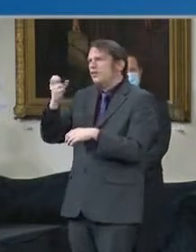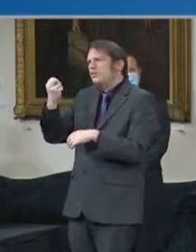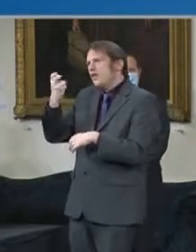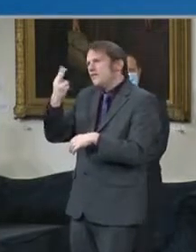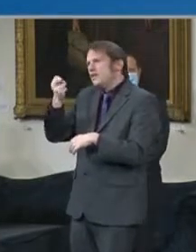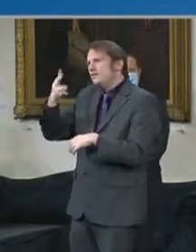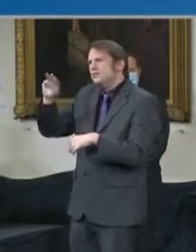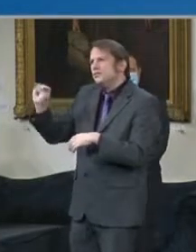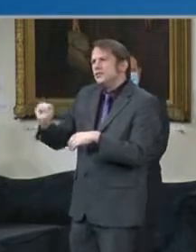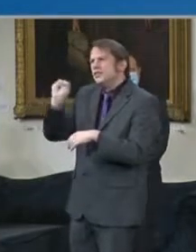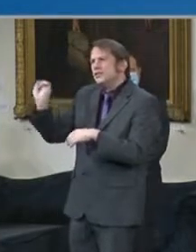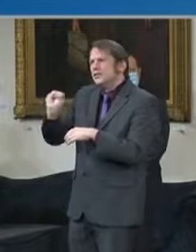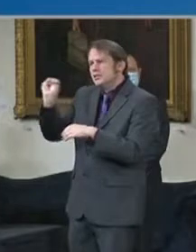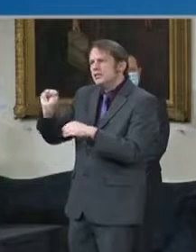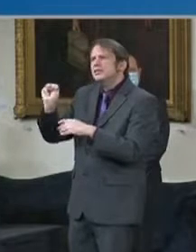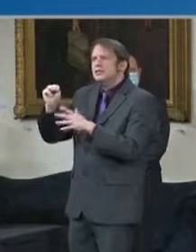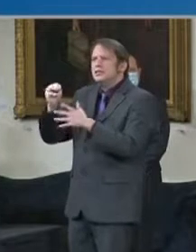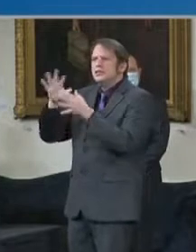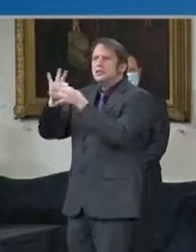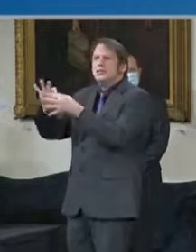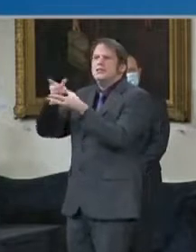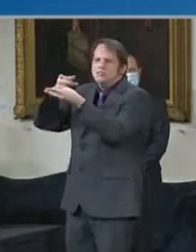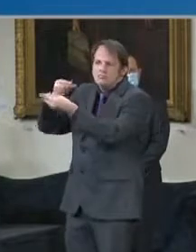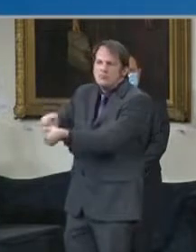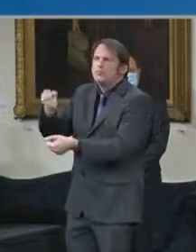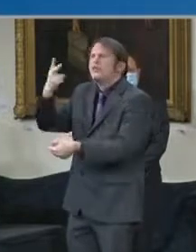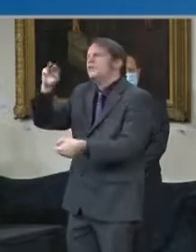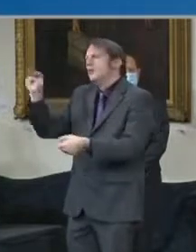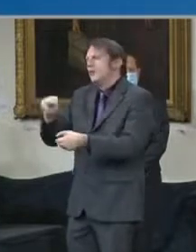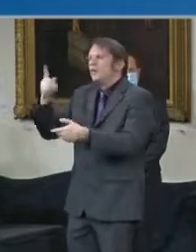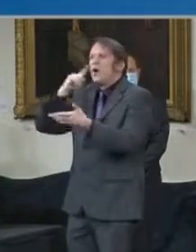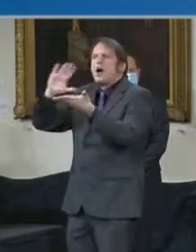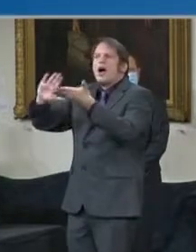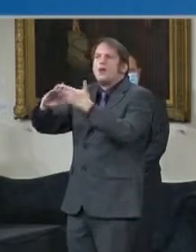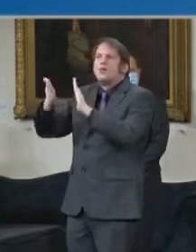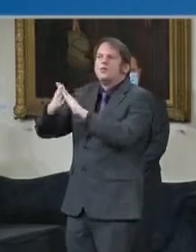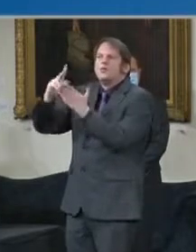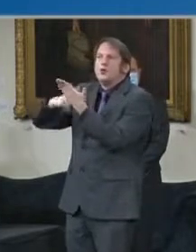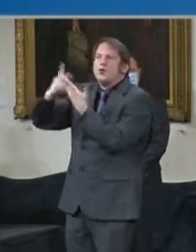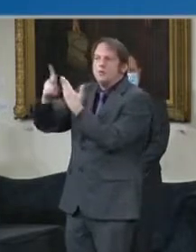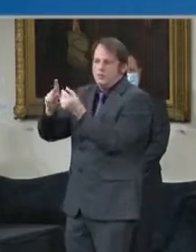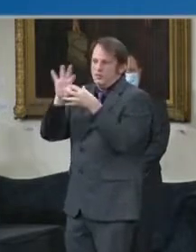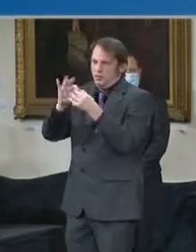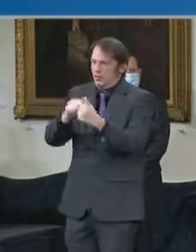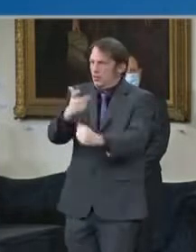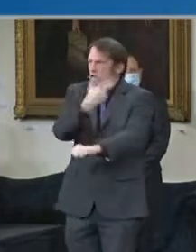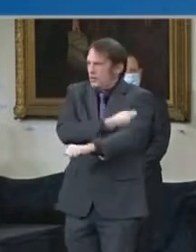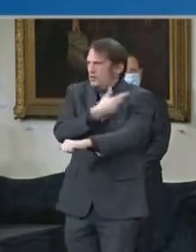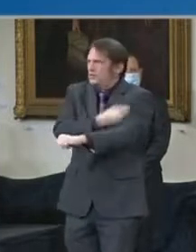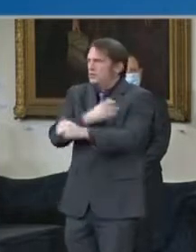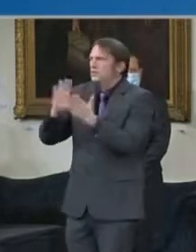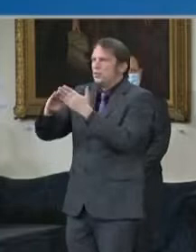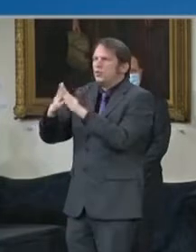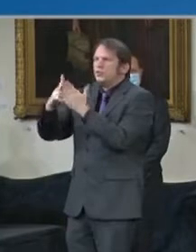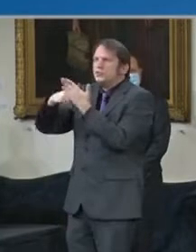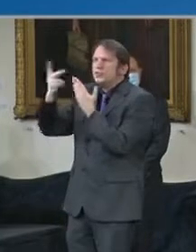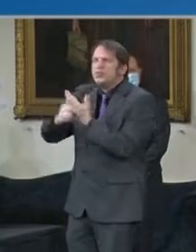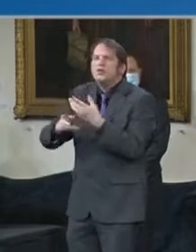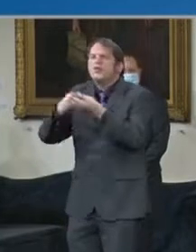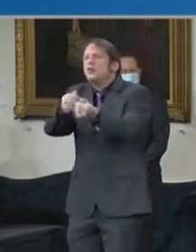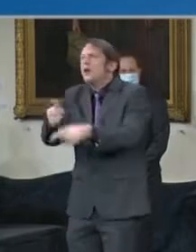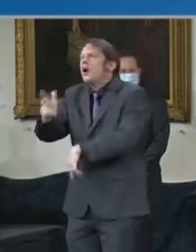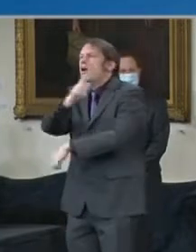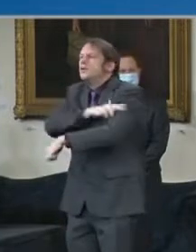Cost Review Commission. This program will fund hospital-led community-based vaccination